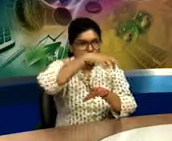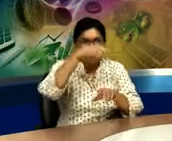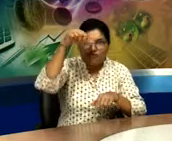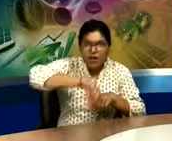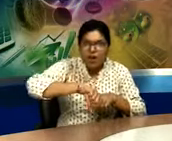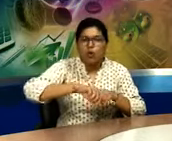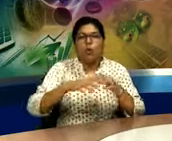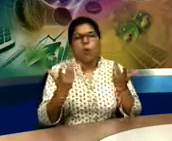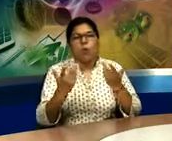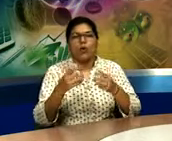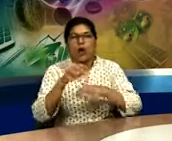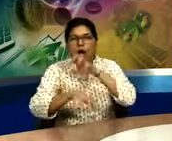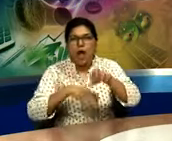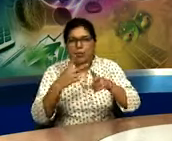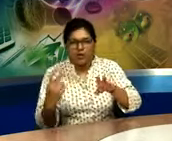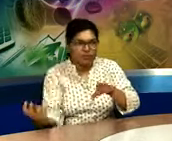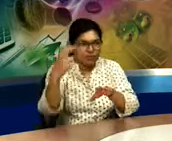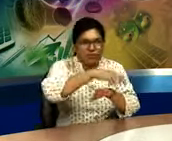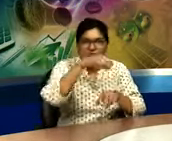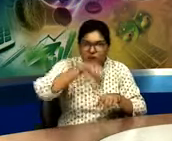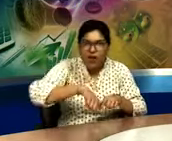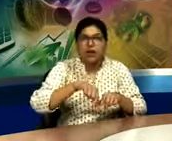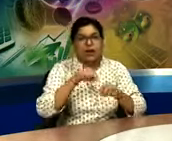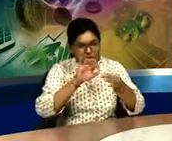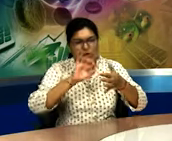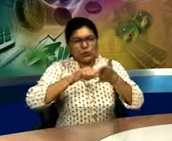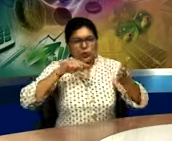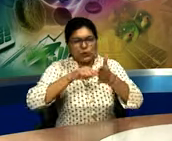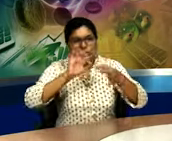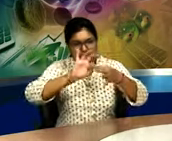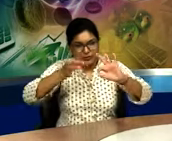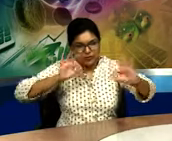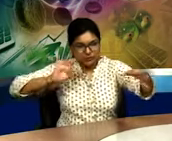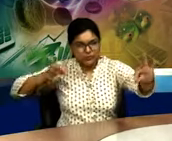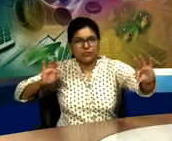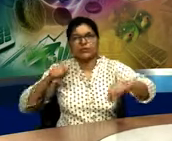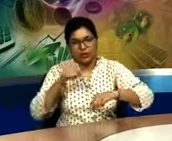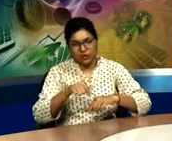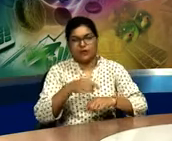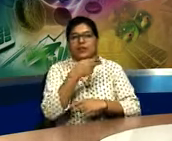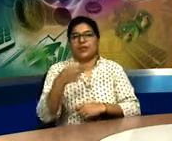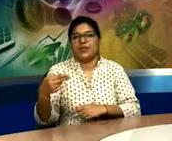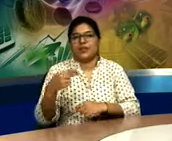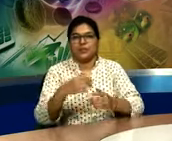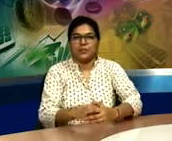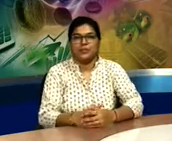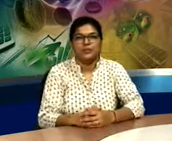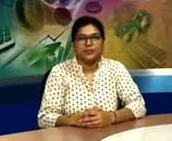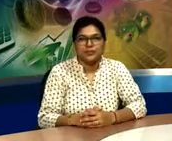We sometimes put thorny items on our boundaries so that the boundary cannot